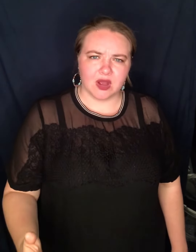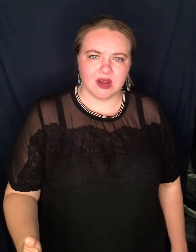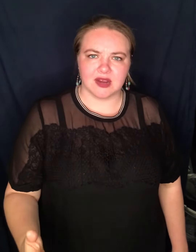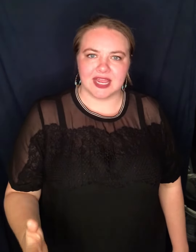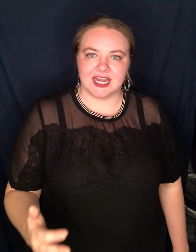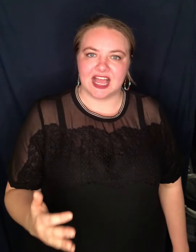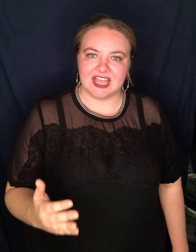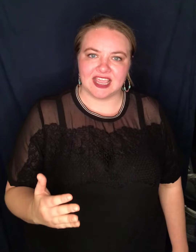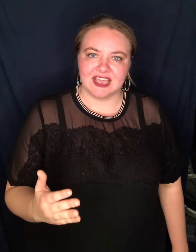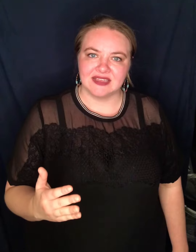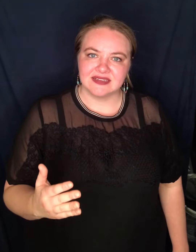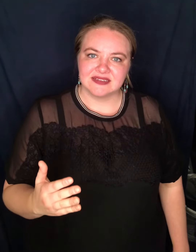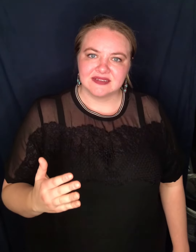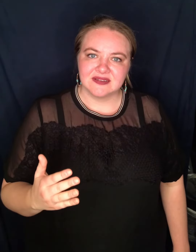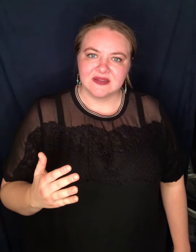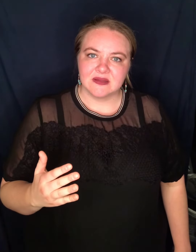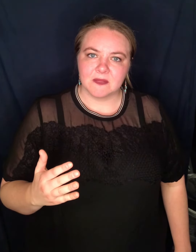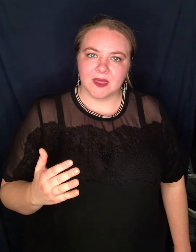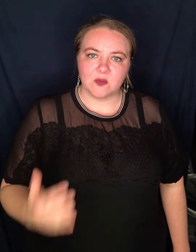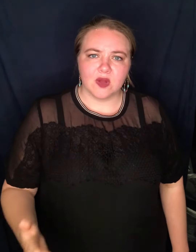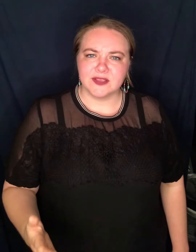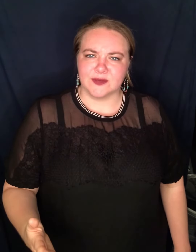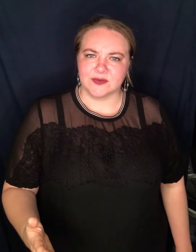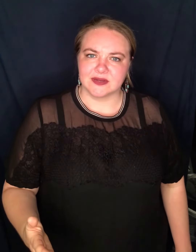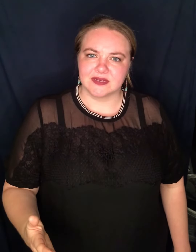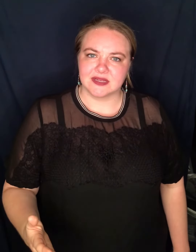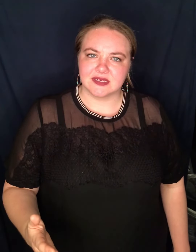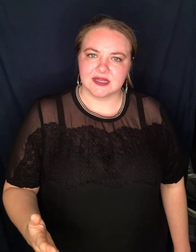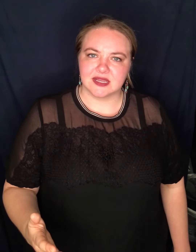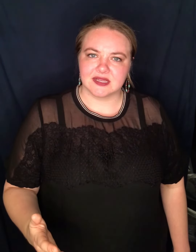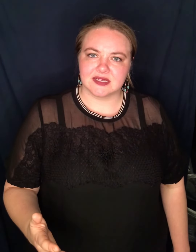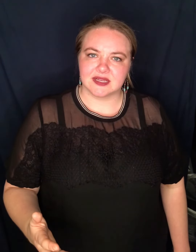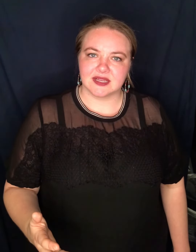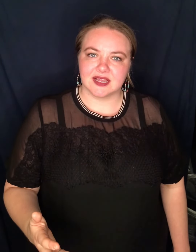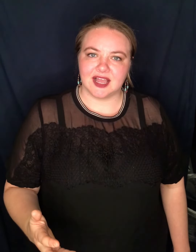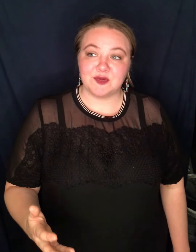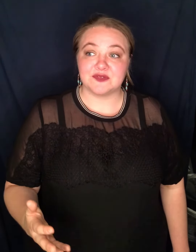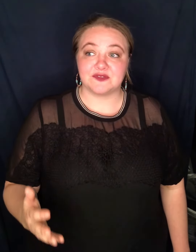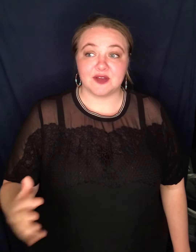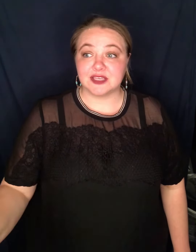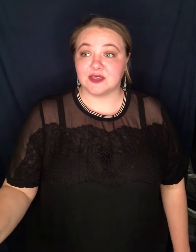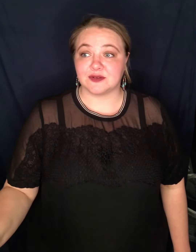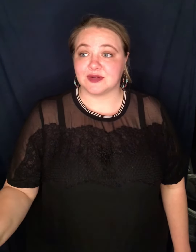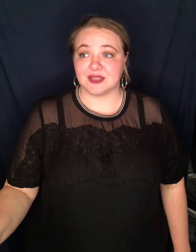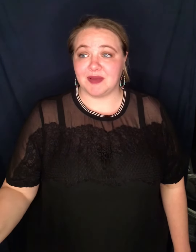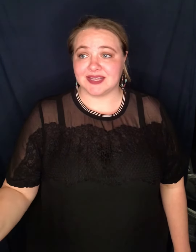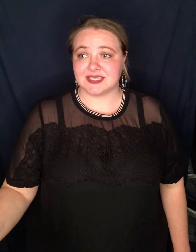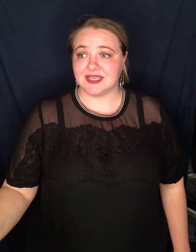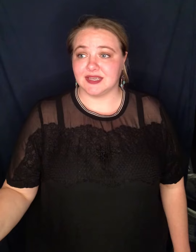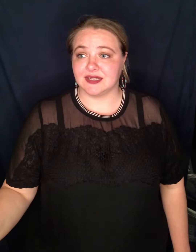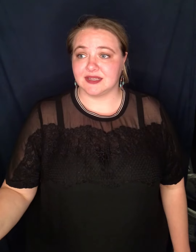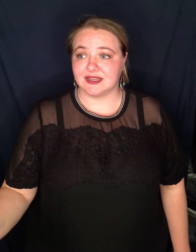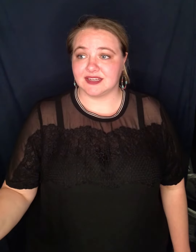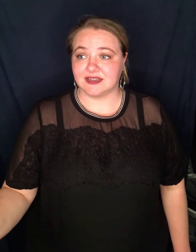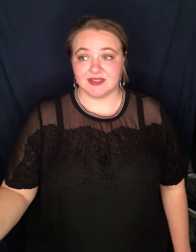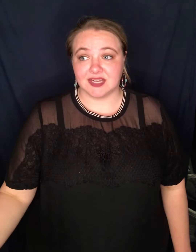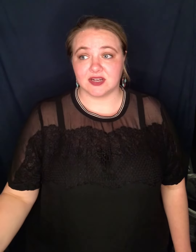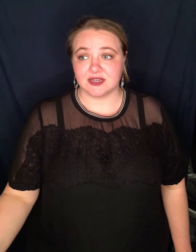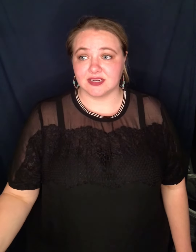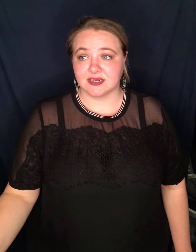are. And I, I want you. I wanna fuck you in the backseat of that car. much